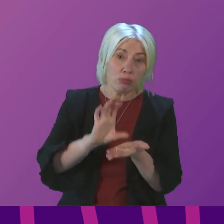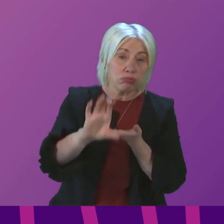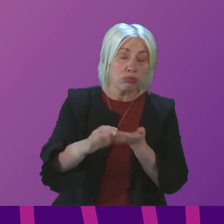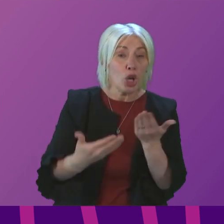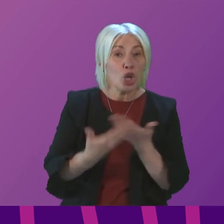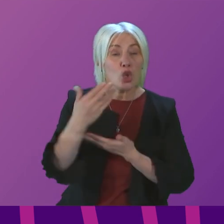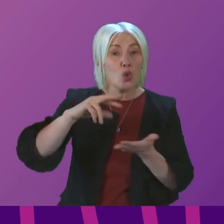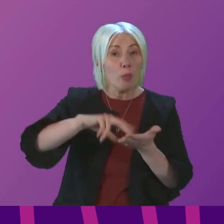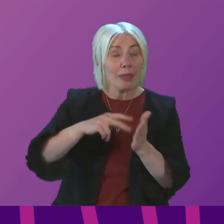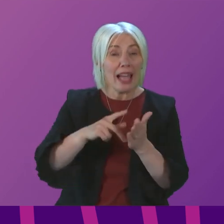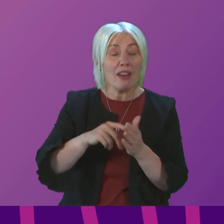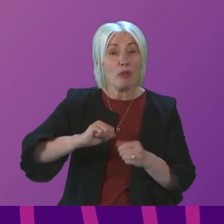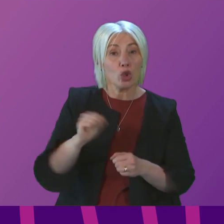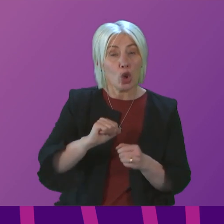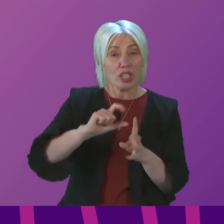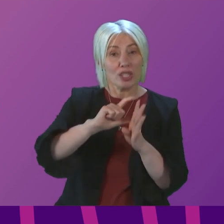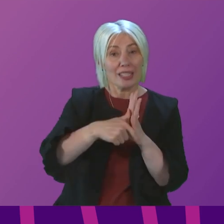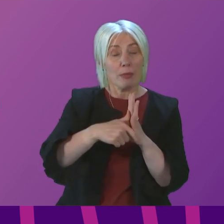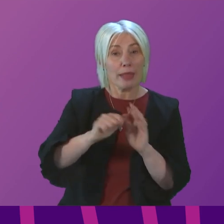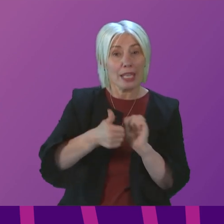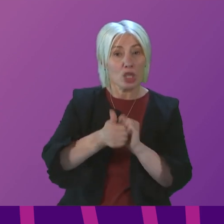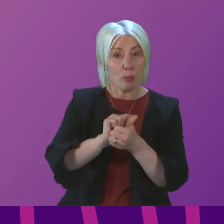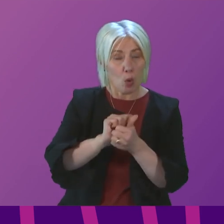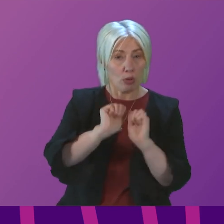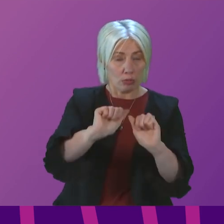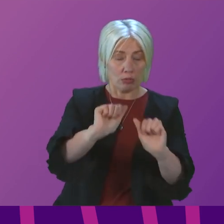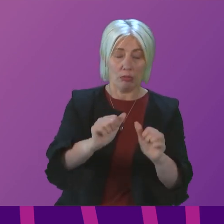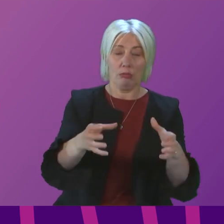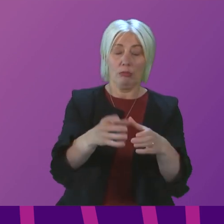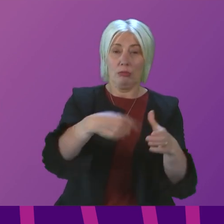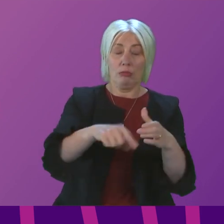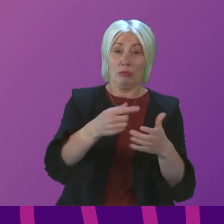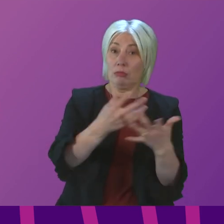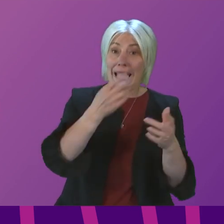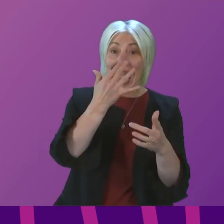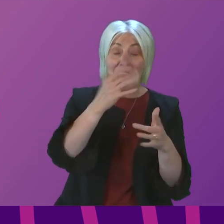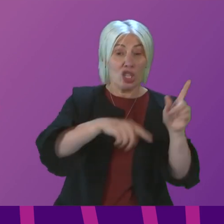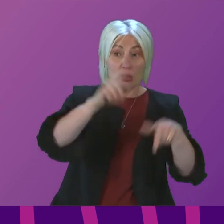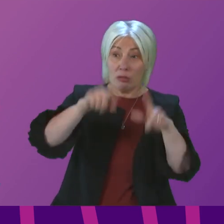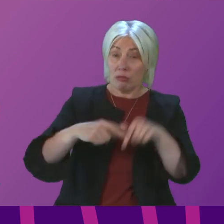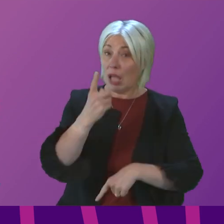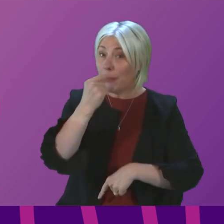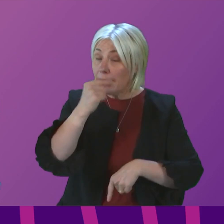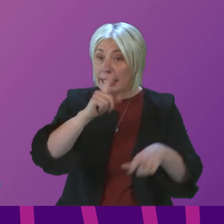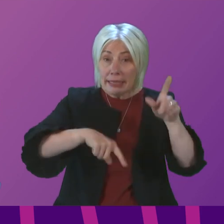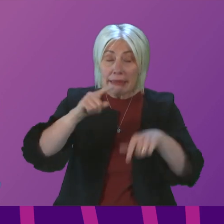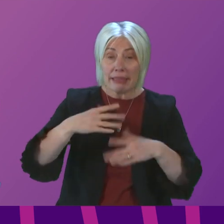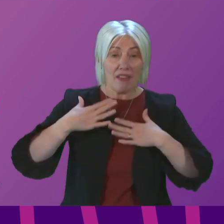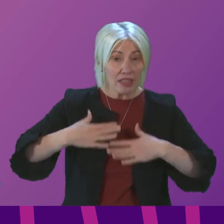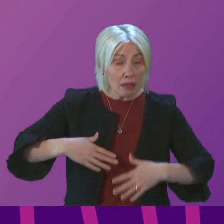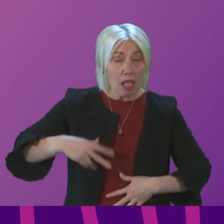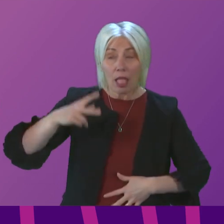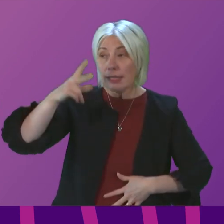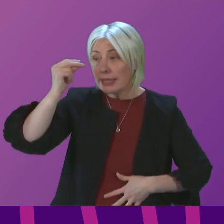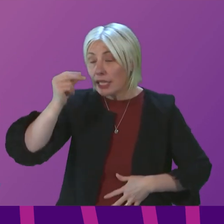plan of Scottish disability sport, which is the sports body for people of all ages and abilities with physical sensory or learning